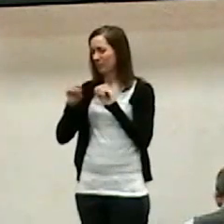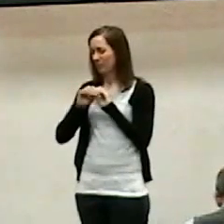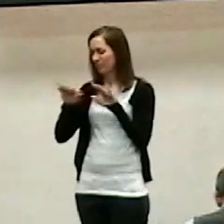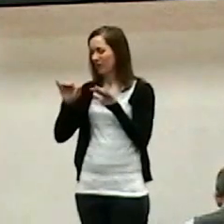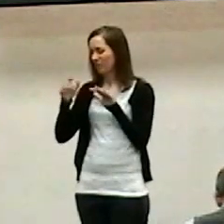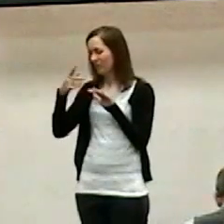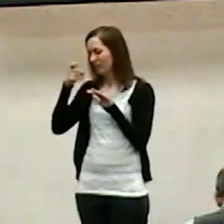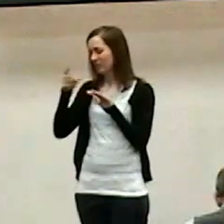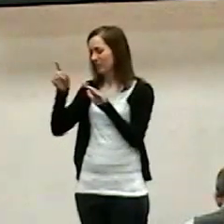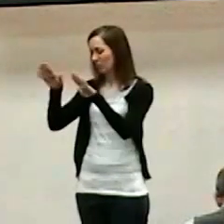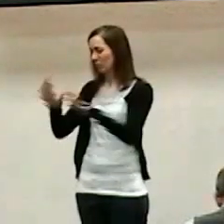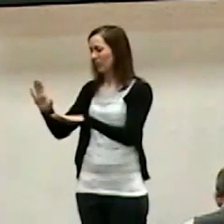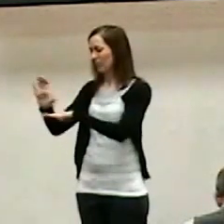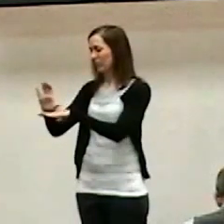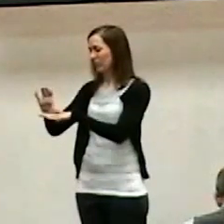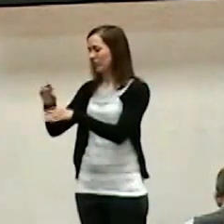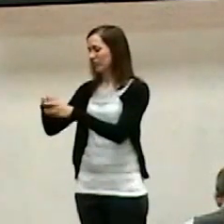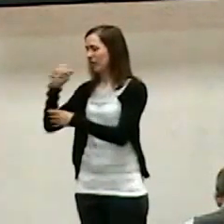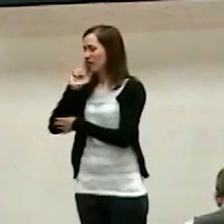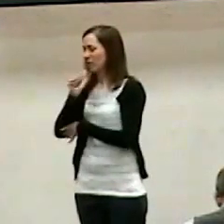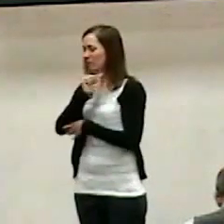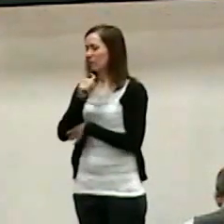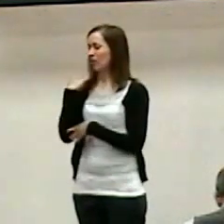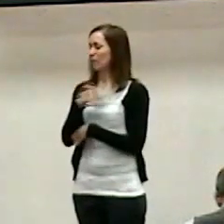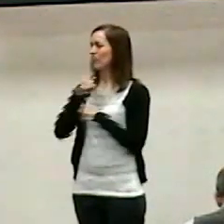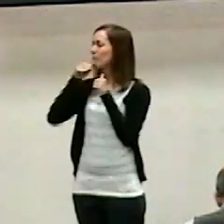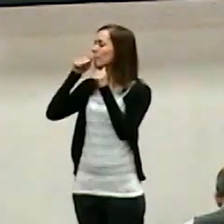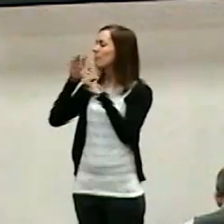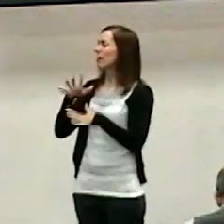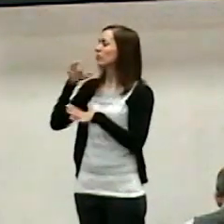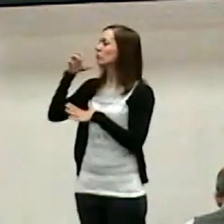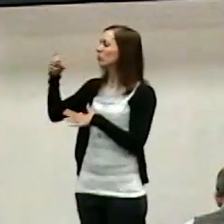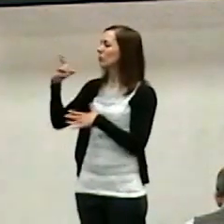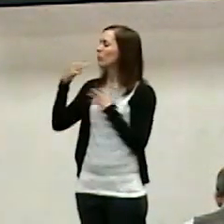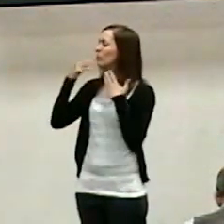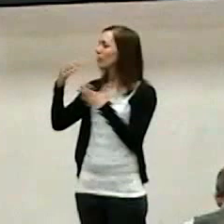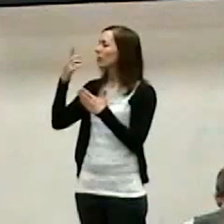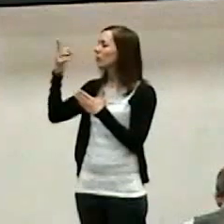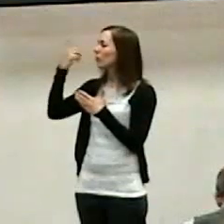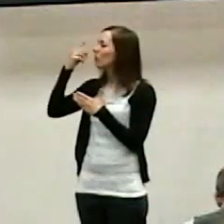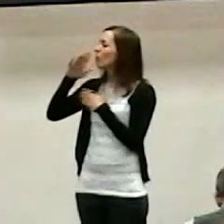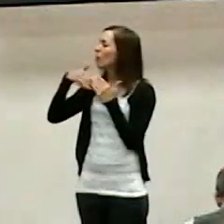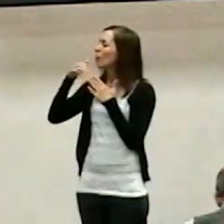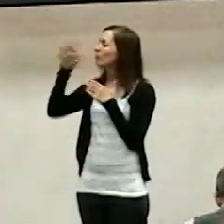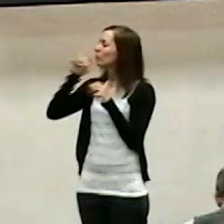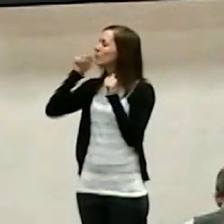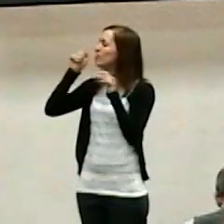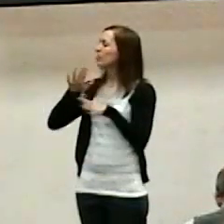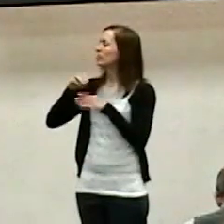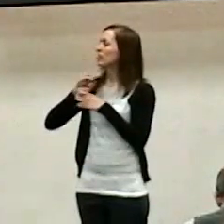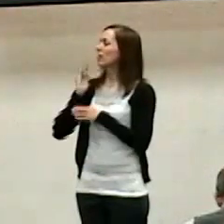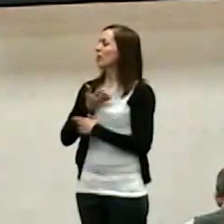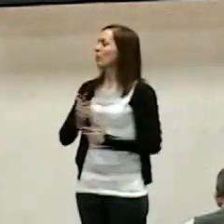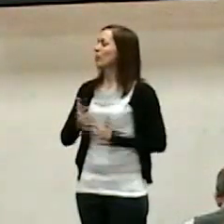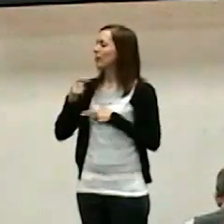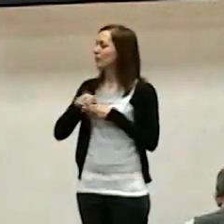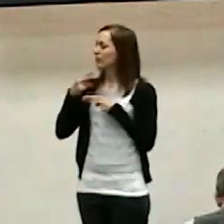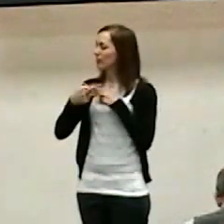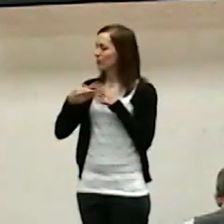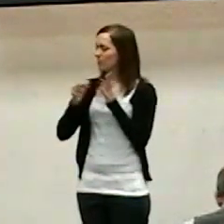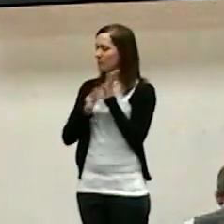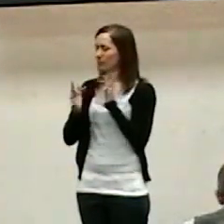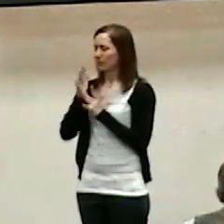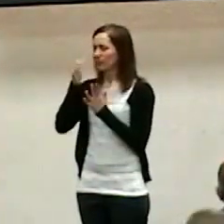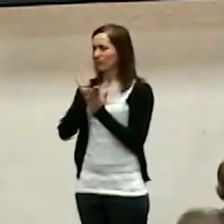bless you our father we thank you for all of your blessings in our lives in the name of Jesus